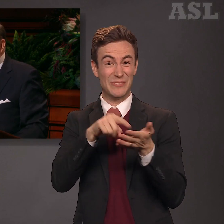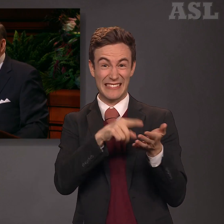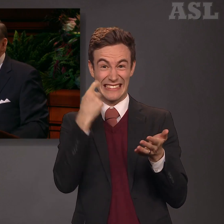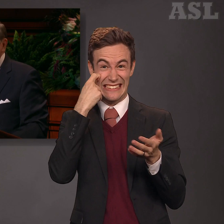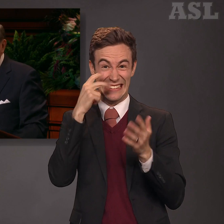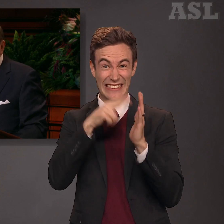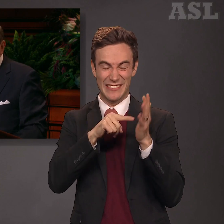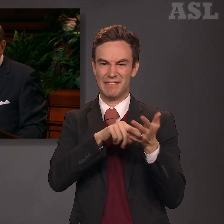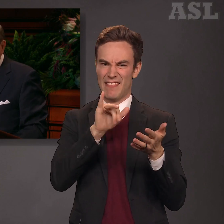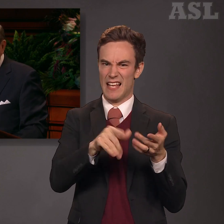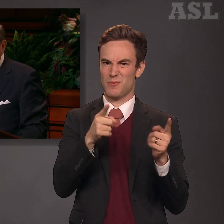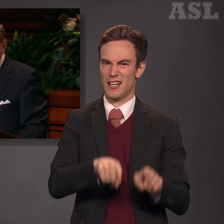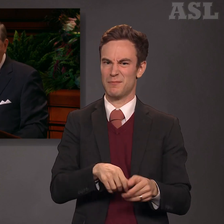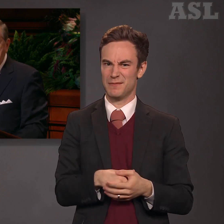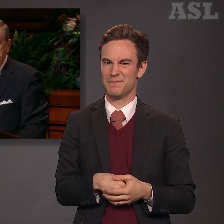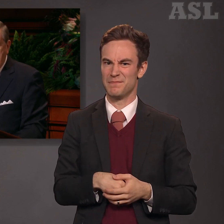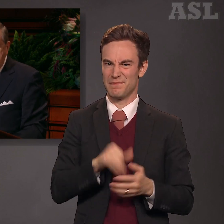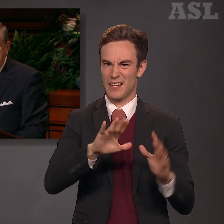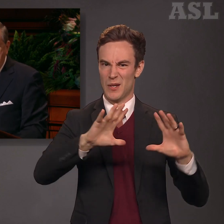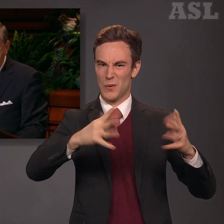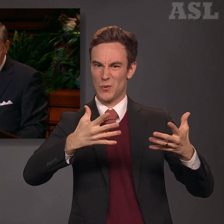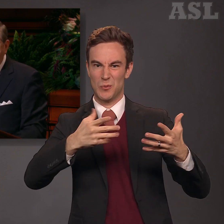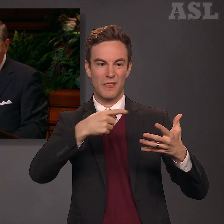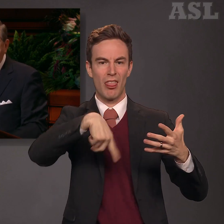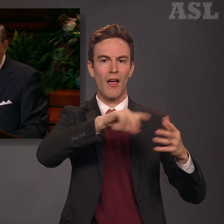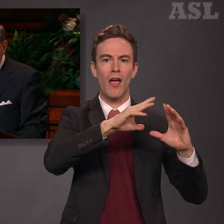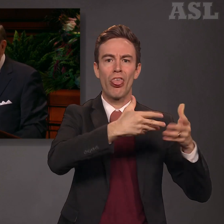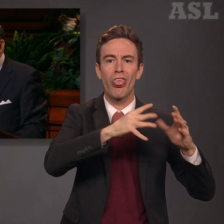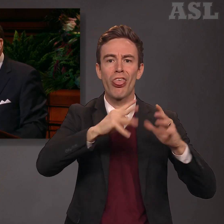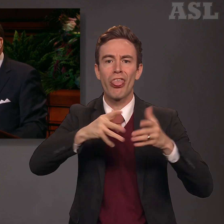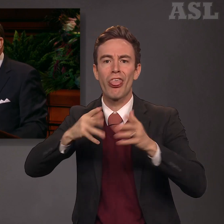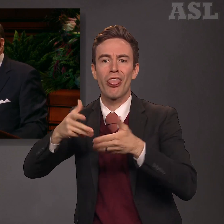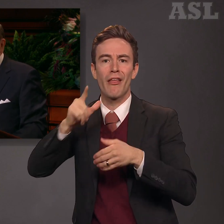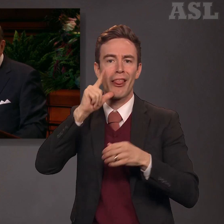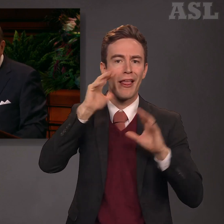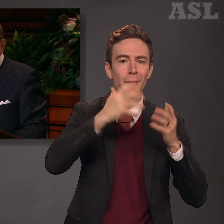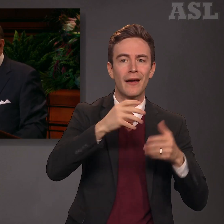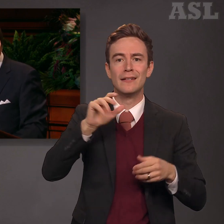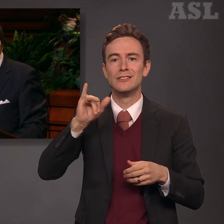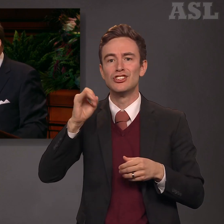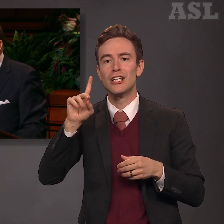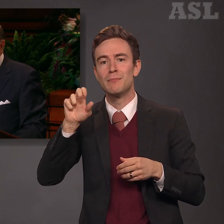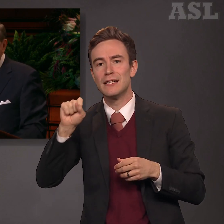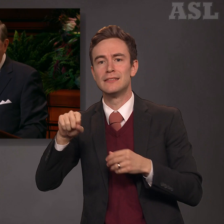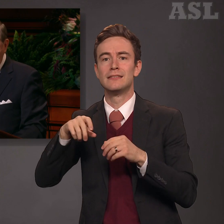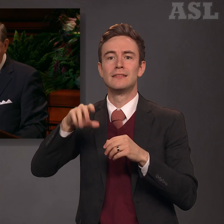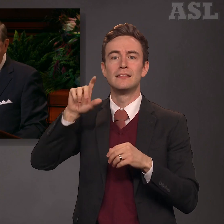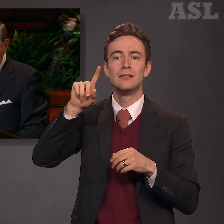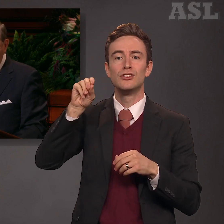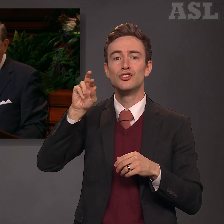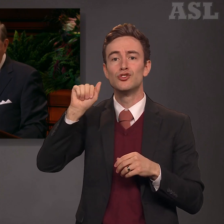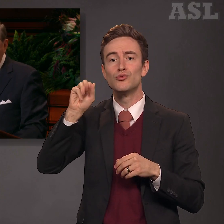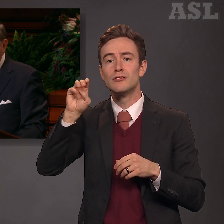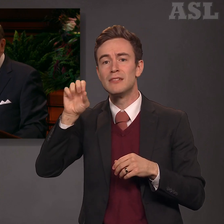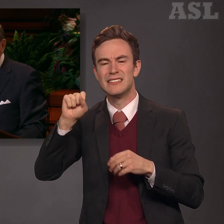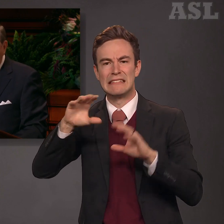No longer were there Lamanites or Jacobites or Josephites or Zoramites. There were no